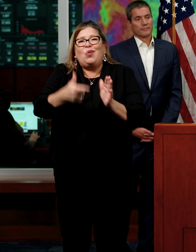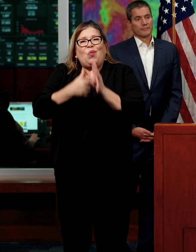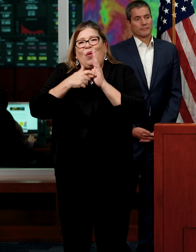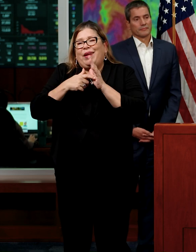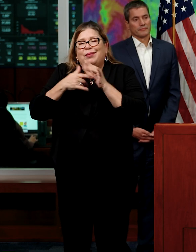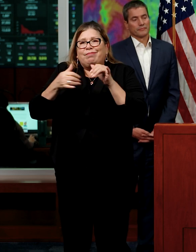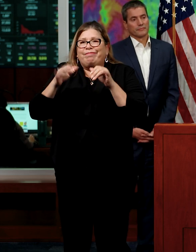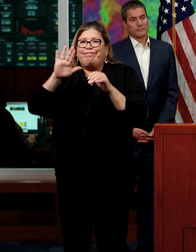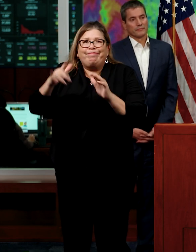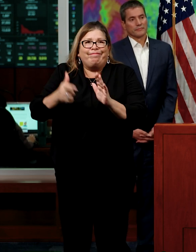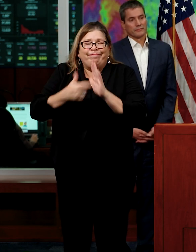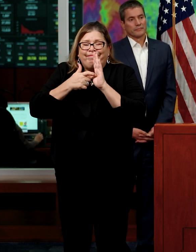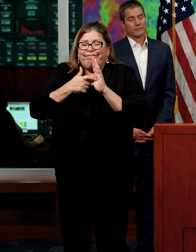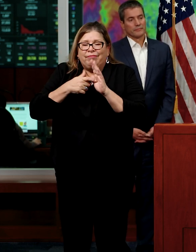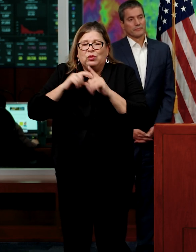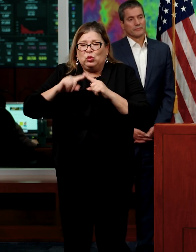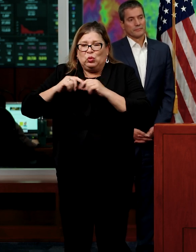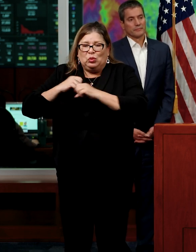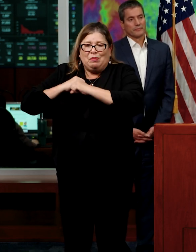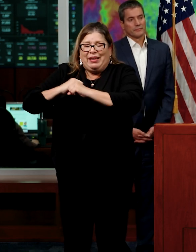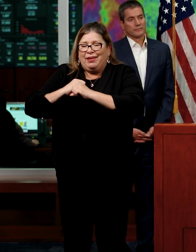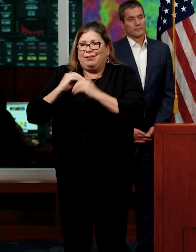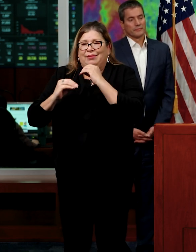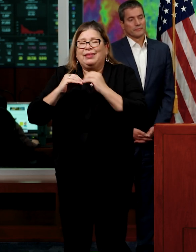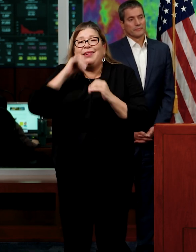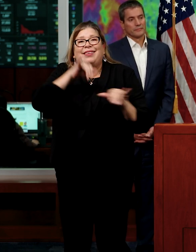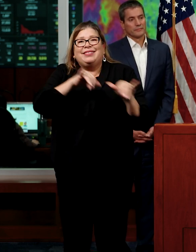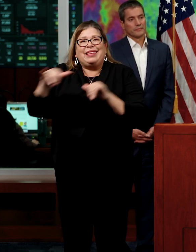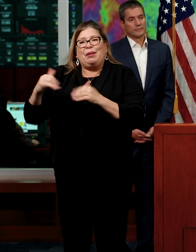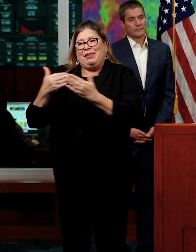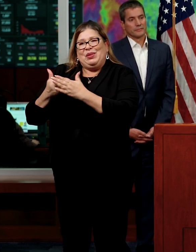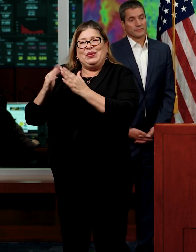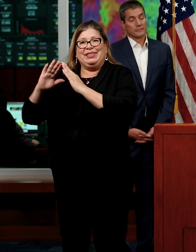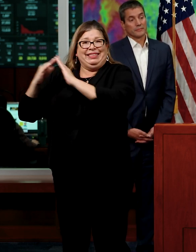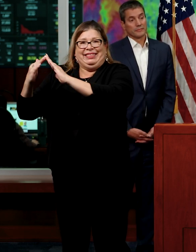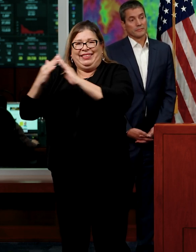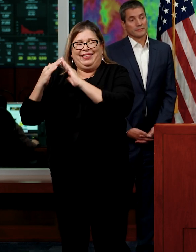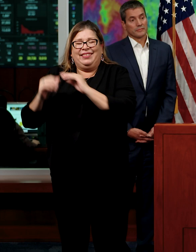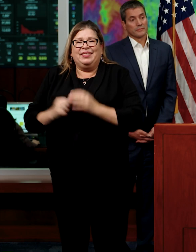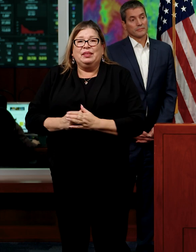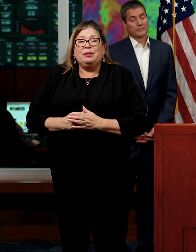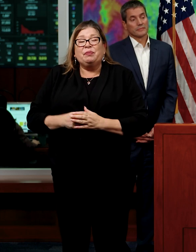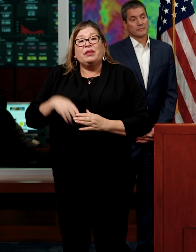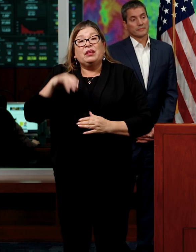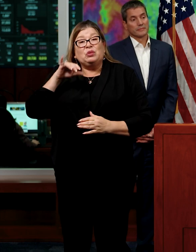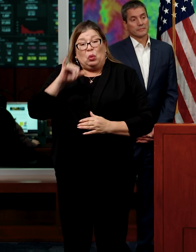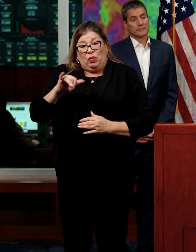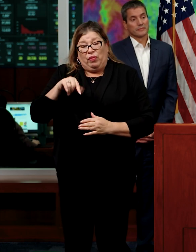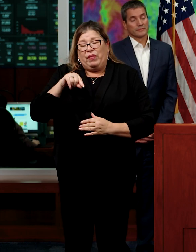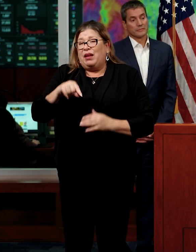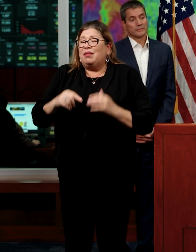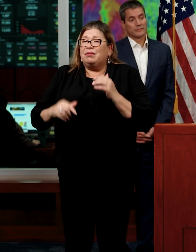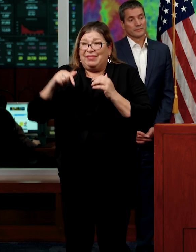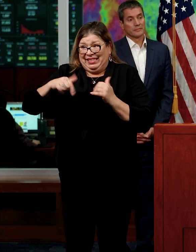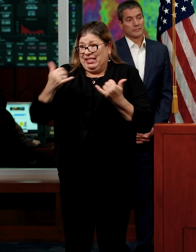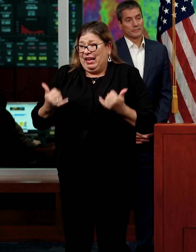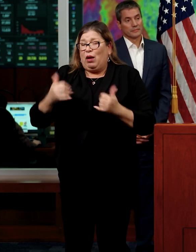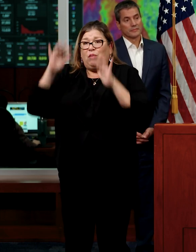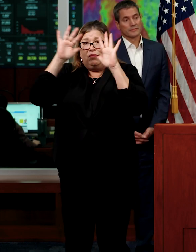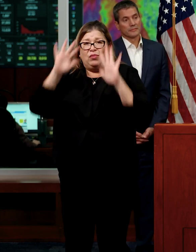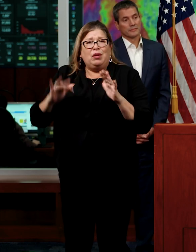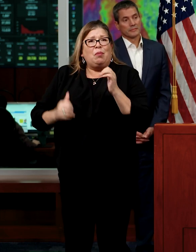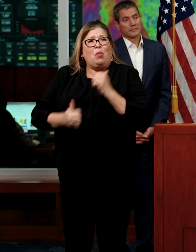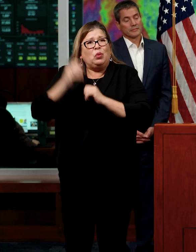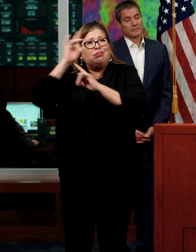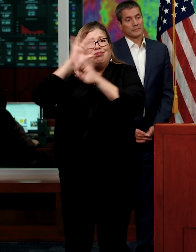more urban communities. Since this is the most powerful set of storms since 2017,